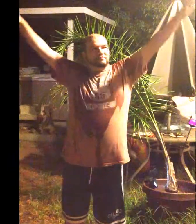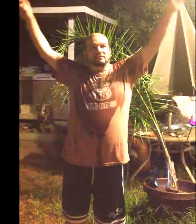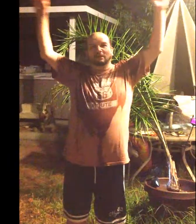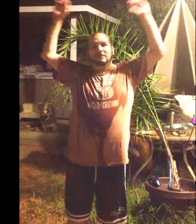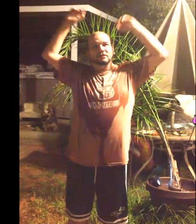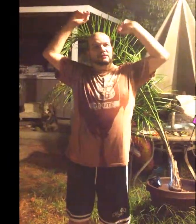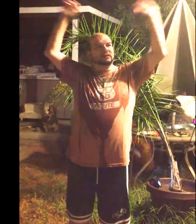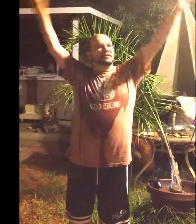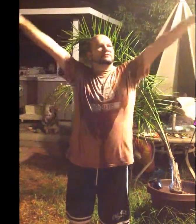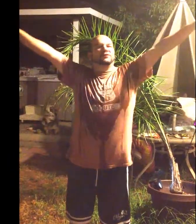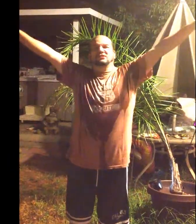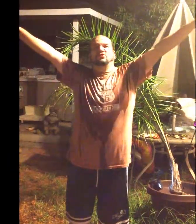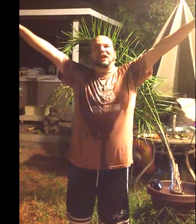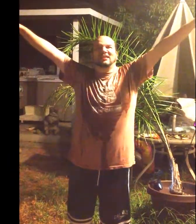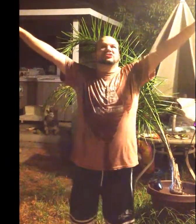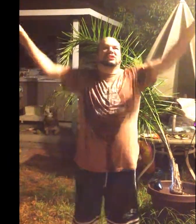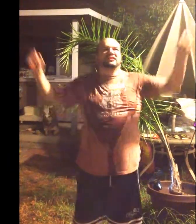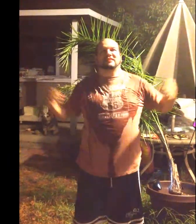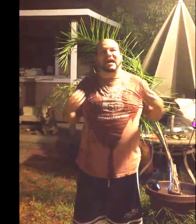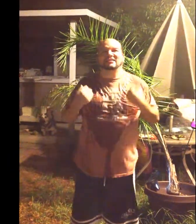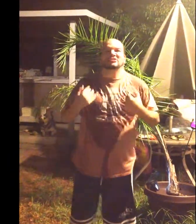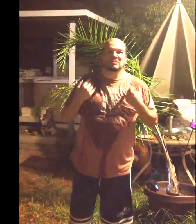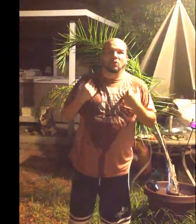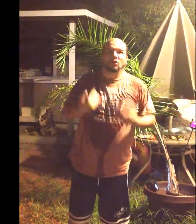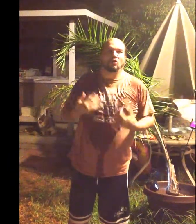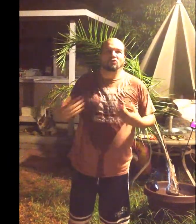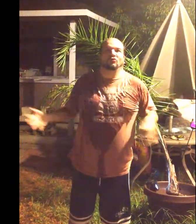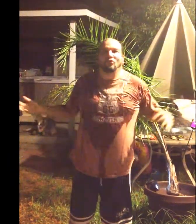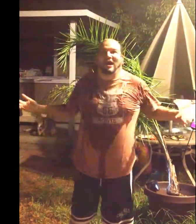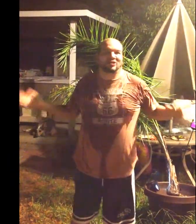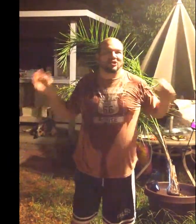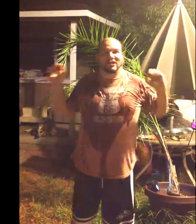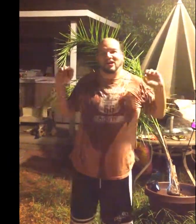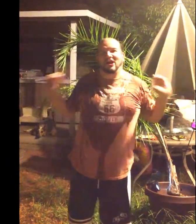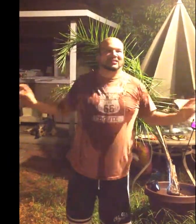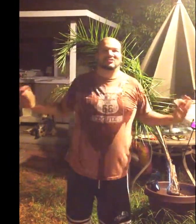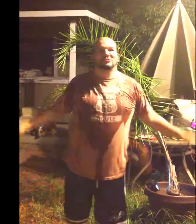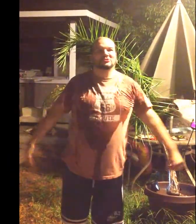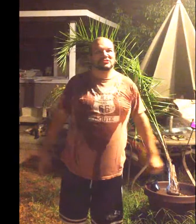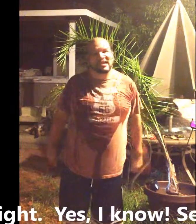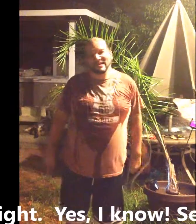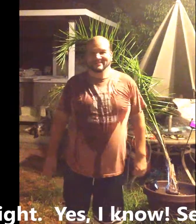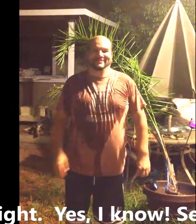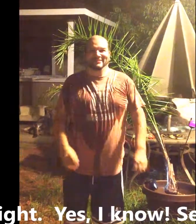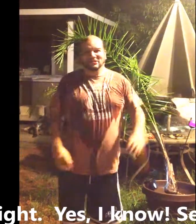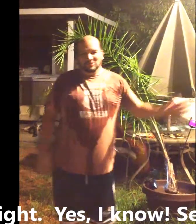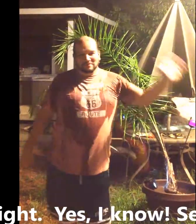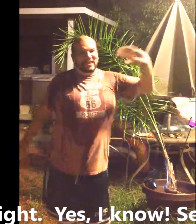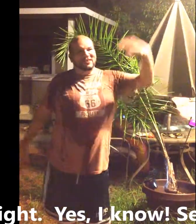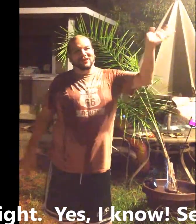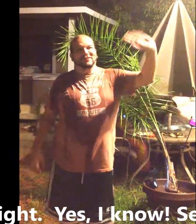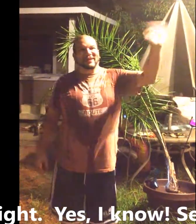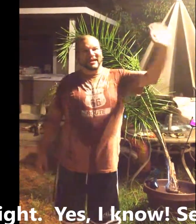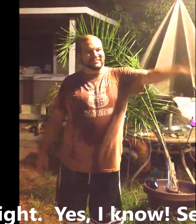Nothing, it feels quite as good as ice cold water on a hot summer's day. Thank you very much.